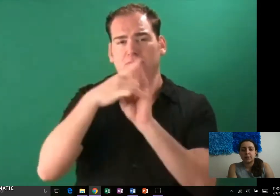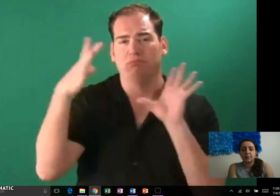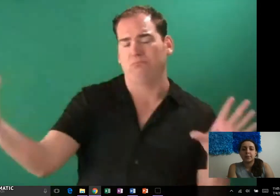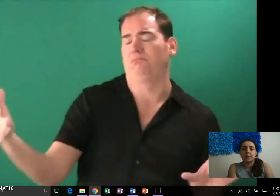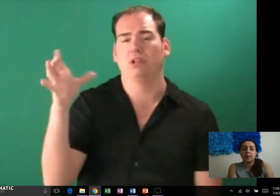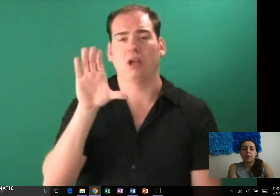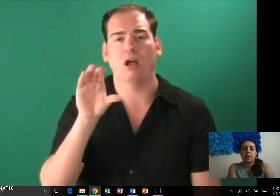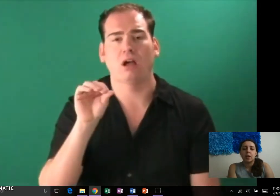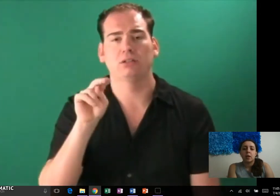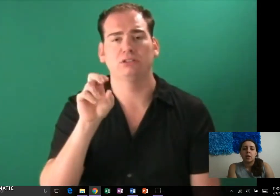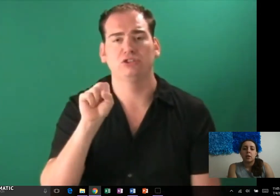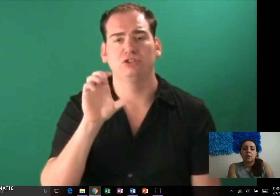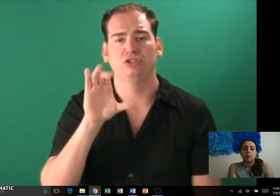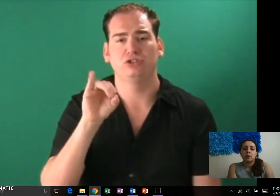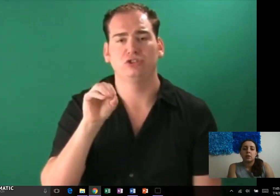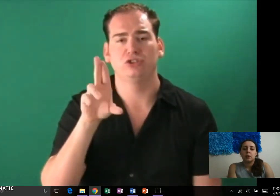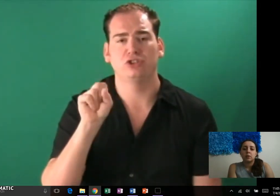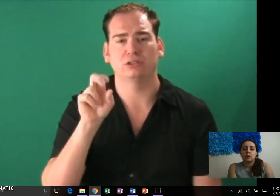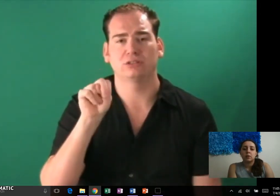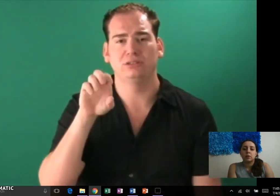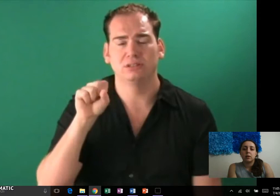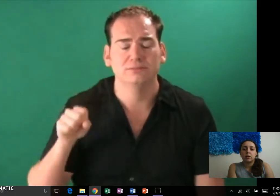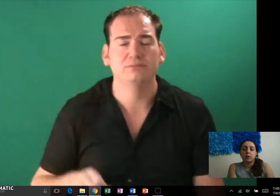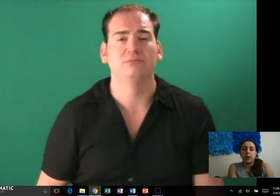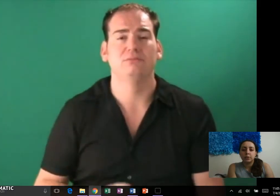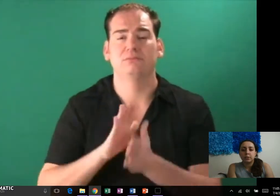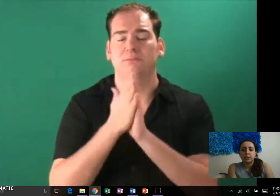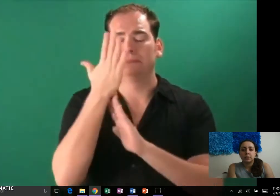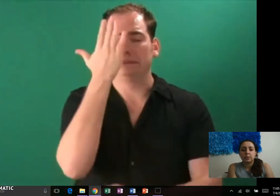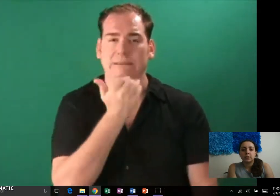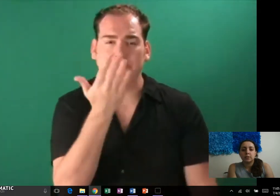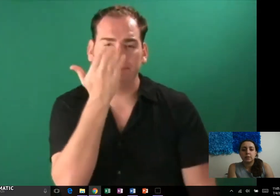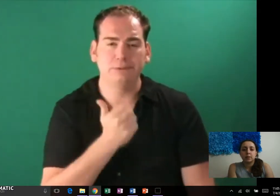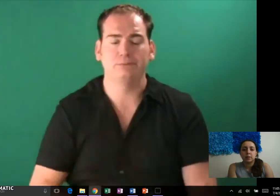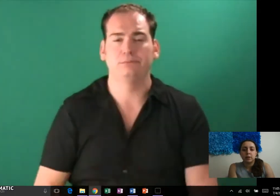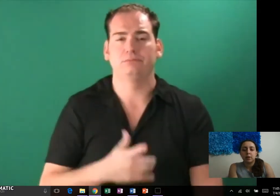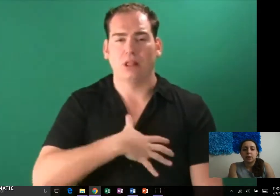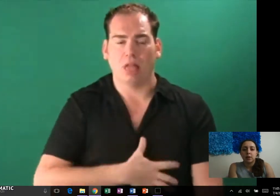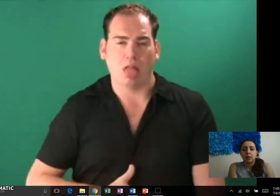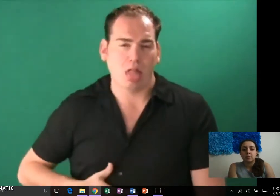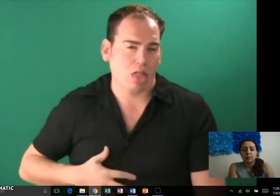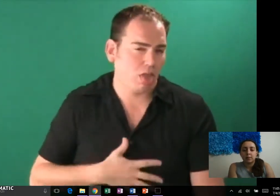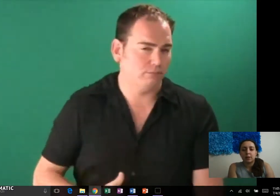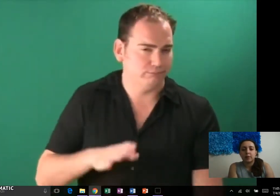unconsciousness sleepiness